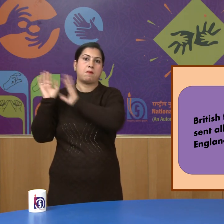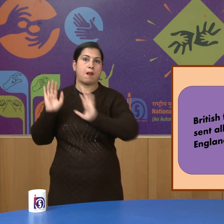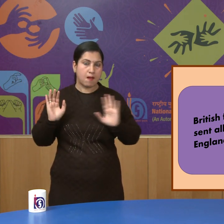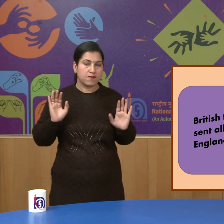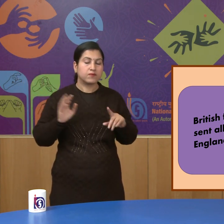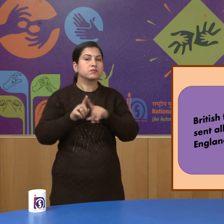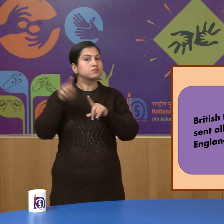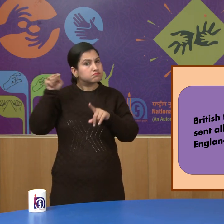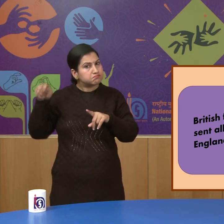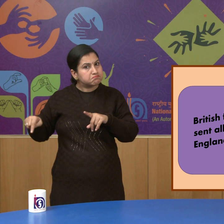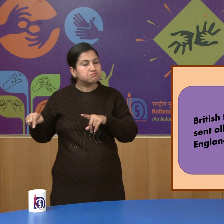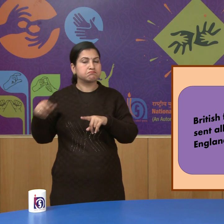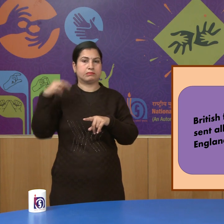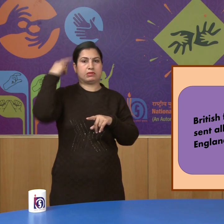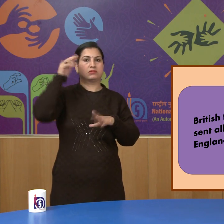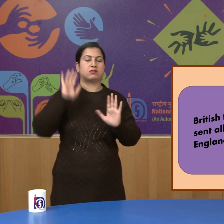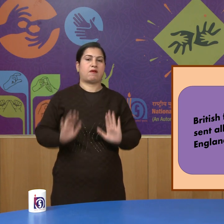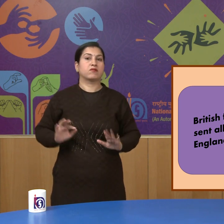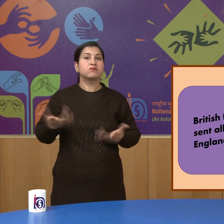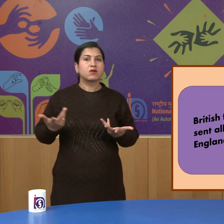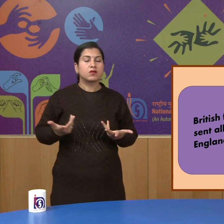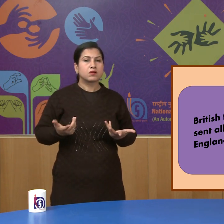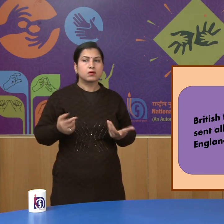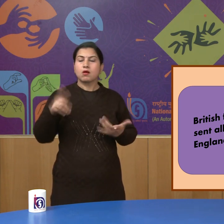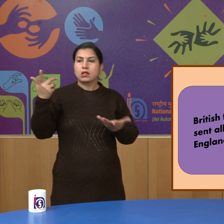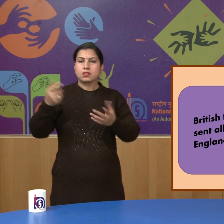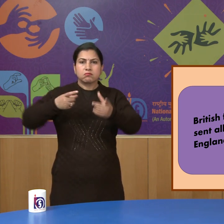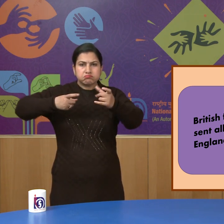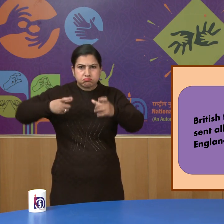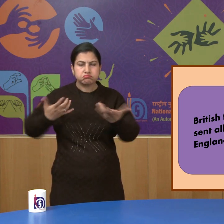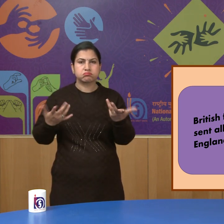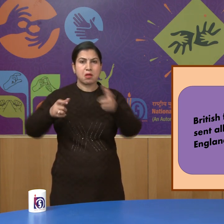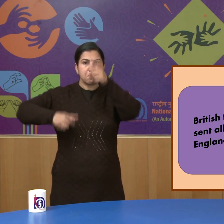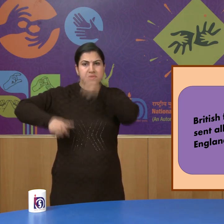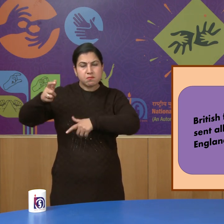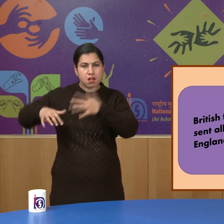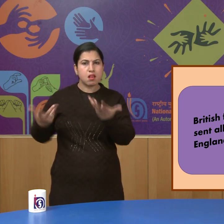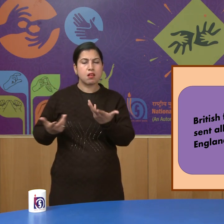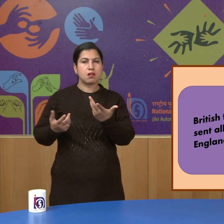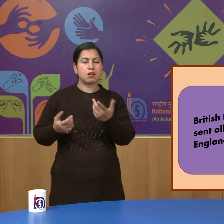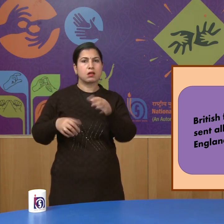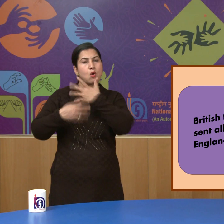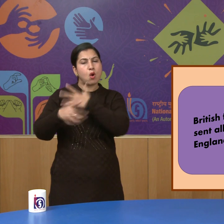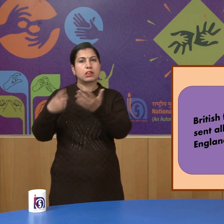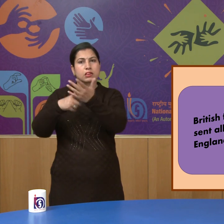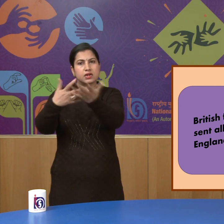and that is the reason there was no shortage of forces or resources